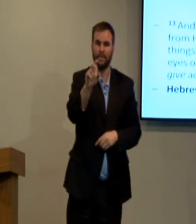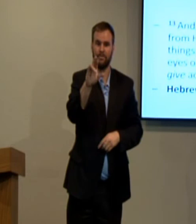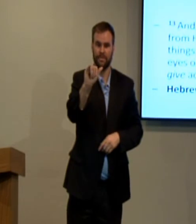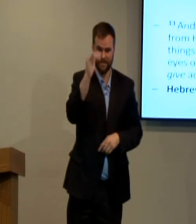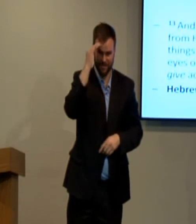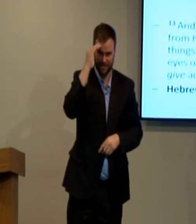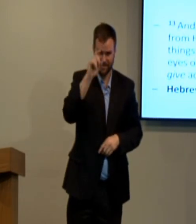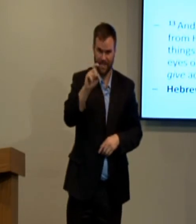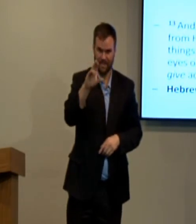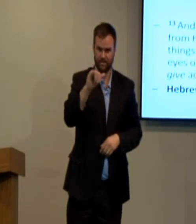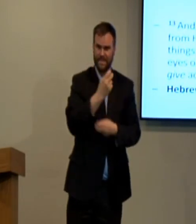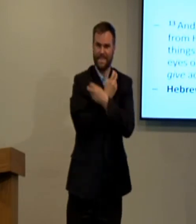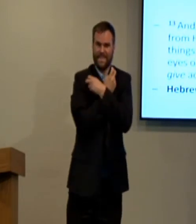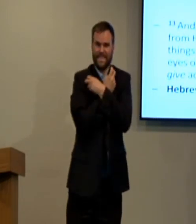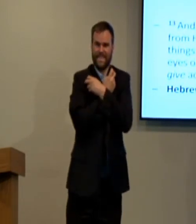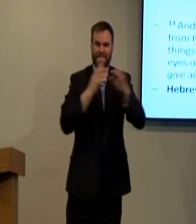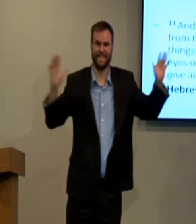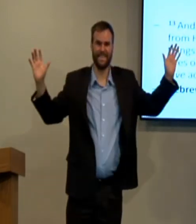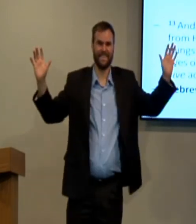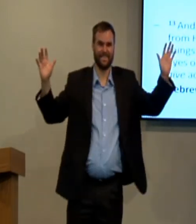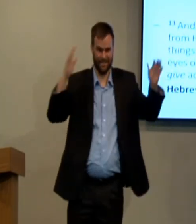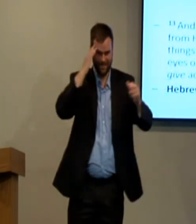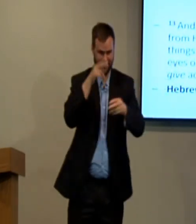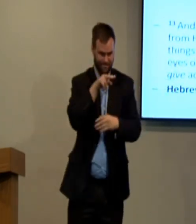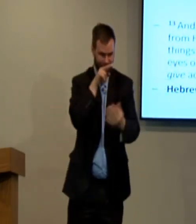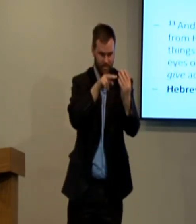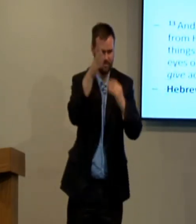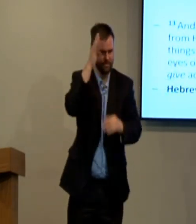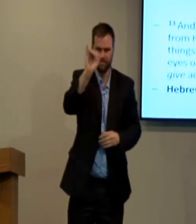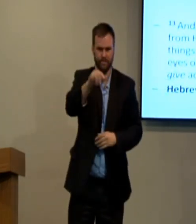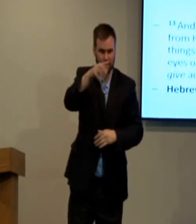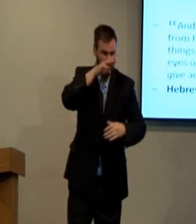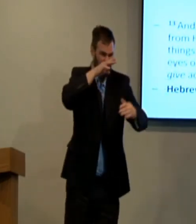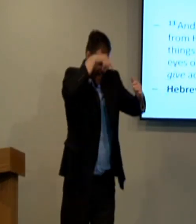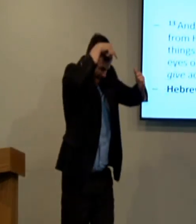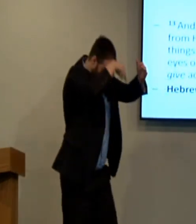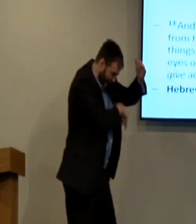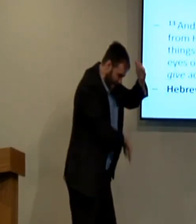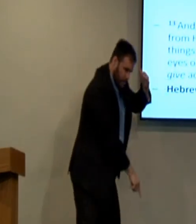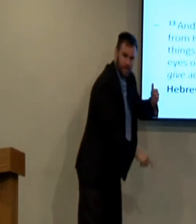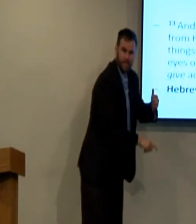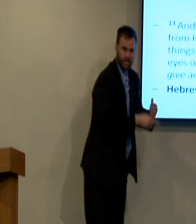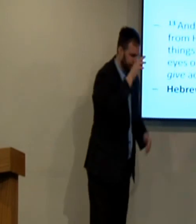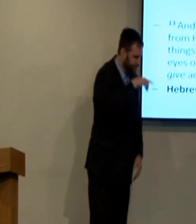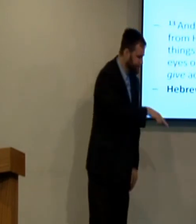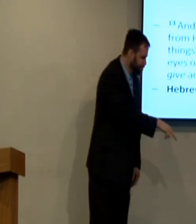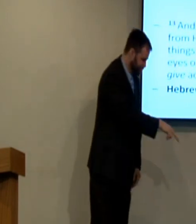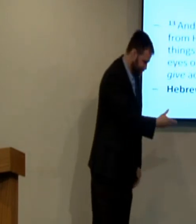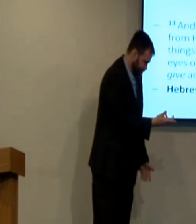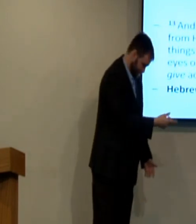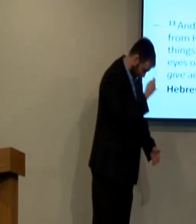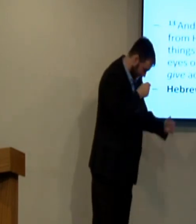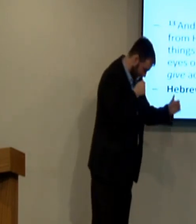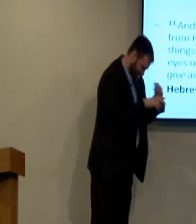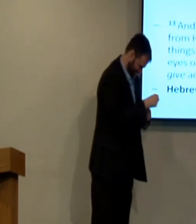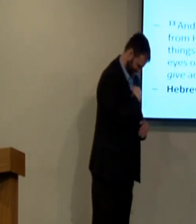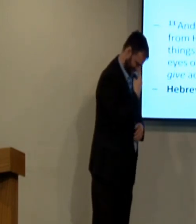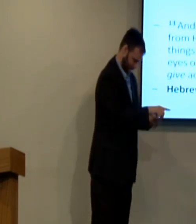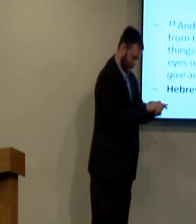He sees through you. Like an x-ray vision, you get an x-ray. It's just like God's sight. He can see through anything.